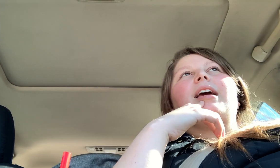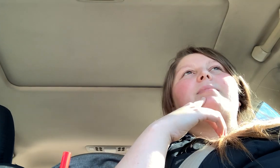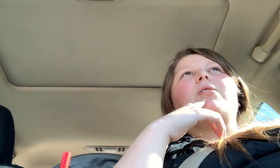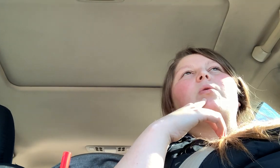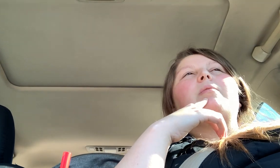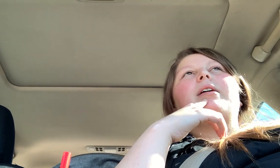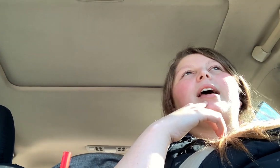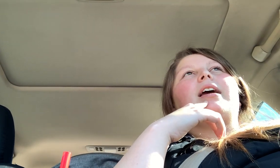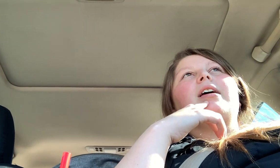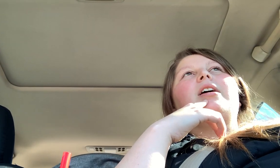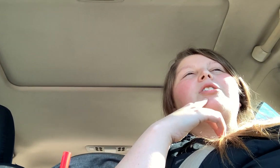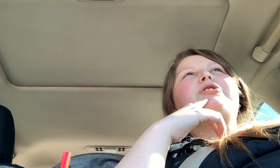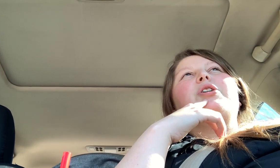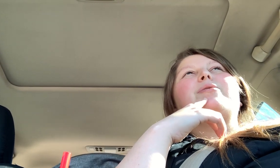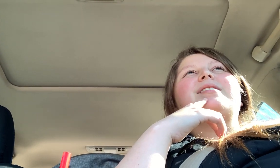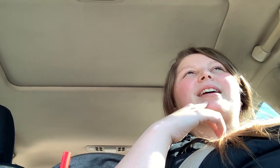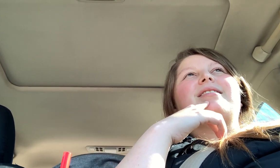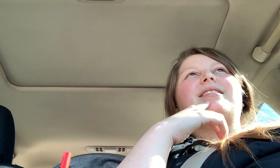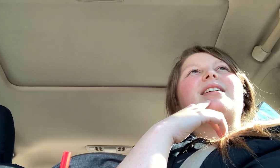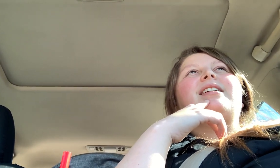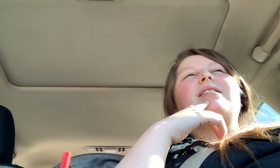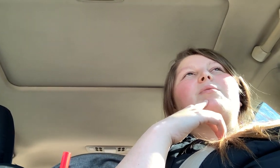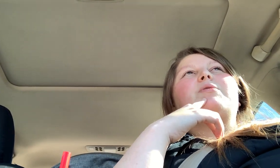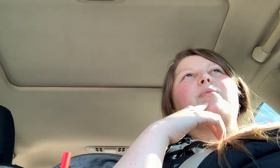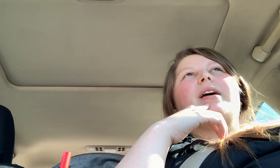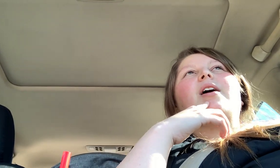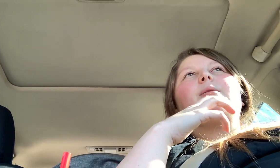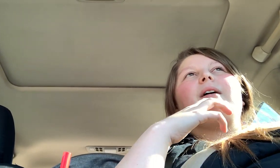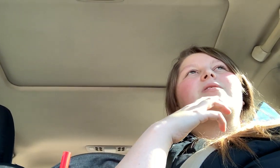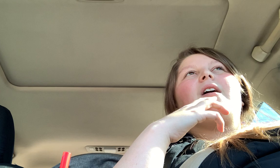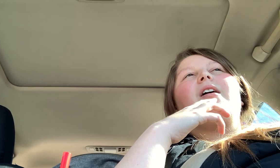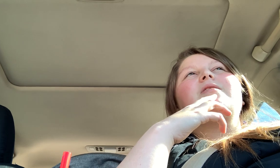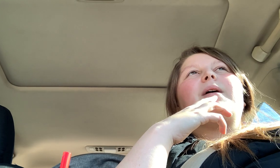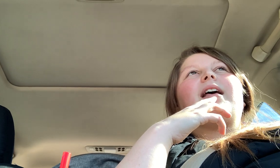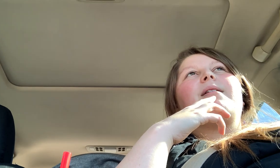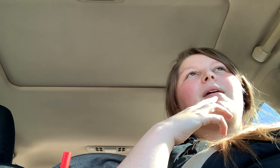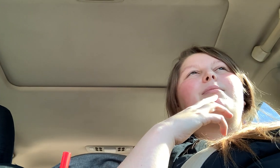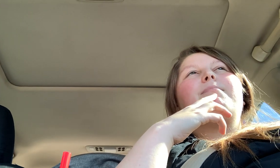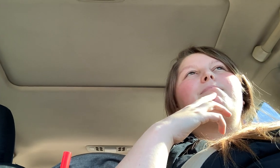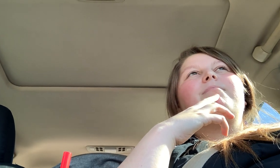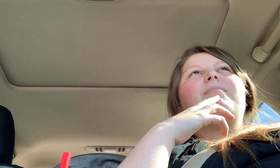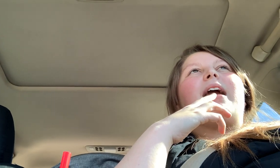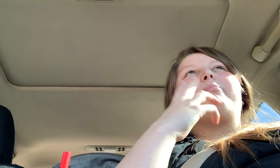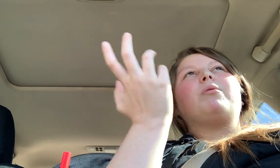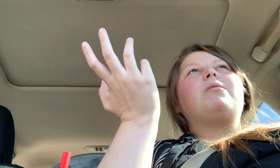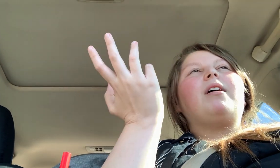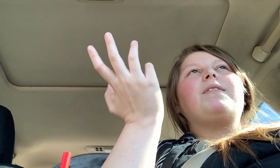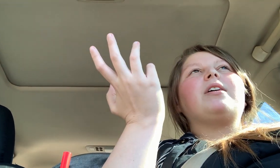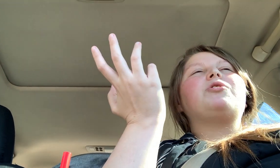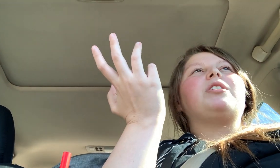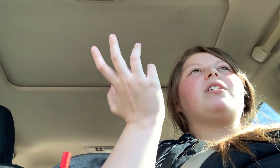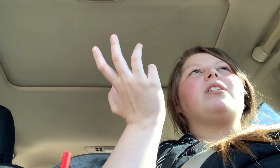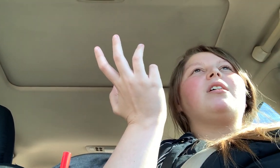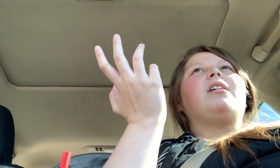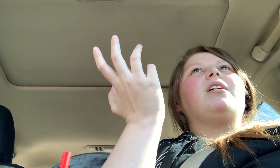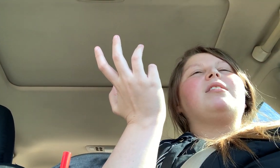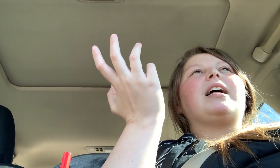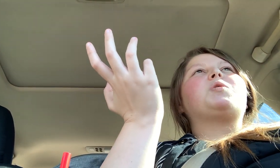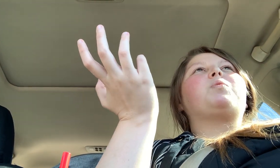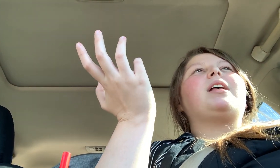it'd be cool to be like 260, which would be a hundred pounds lost by like maybe April of next year. That's really